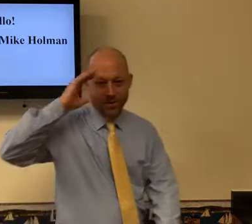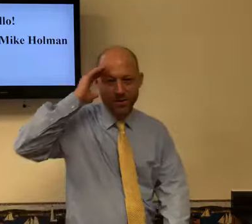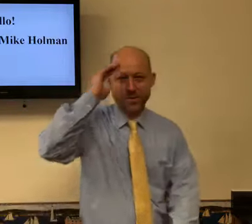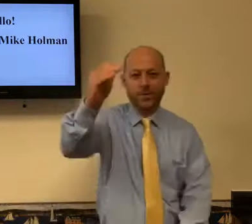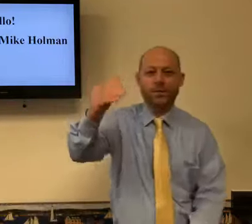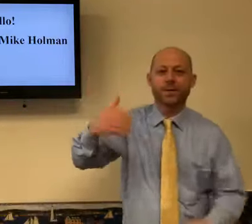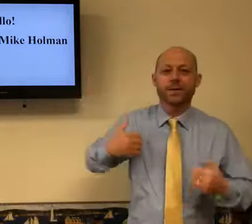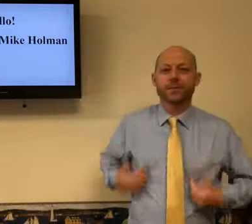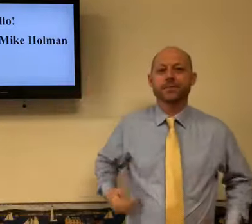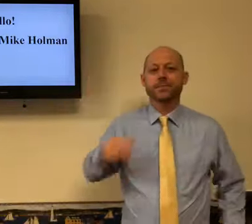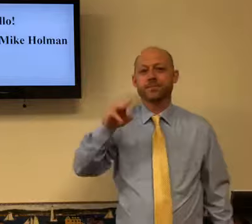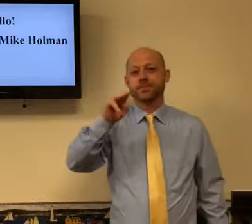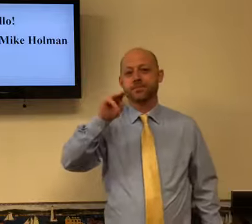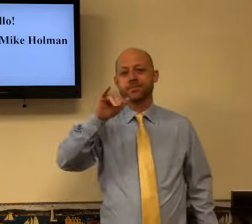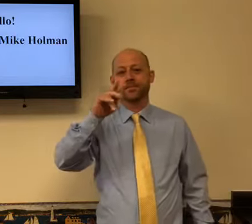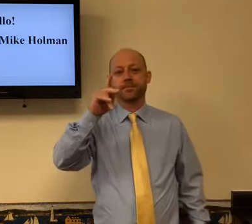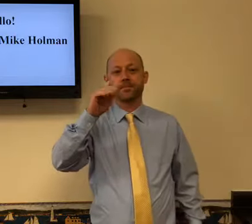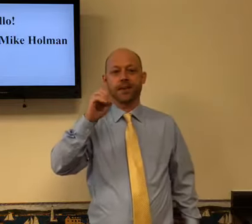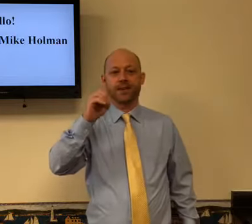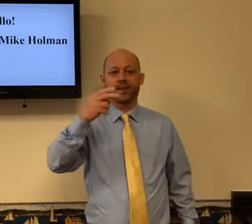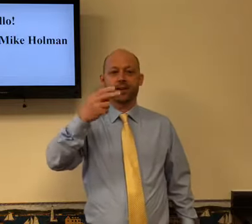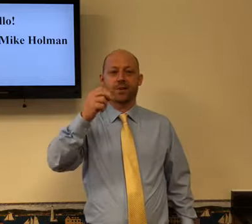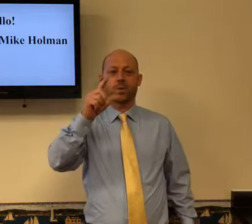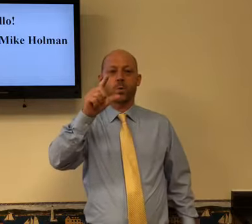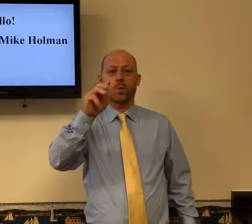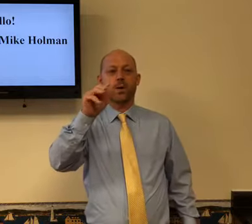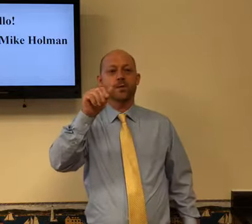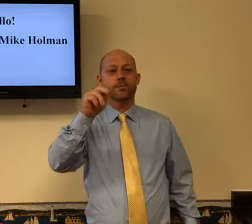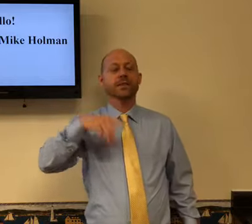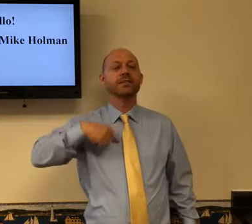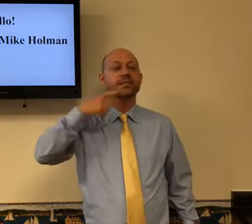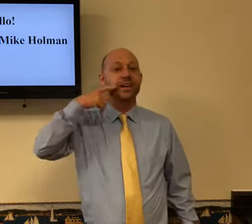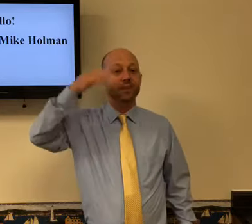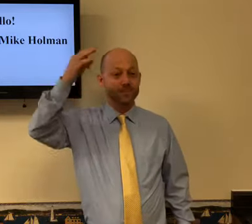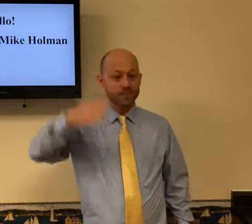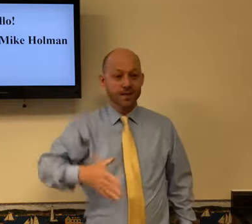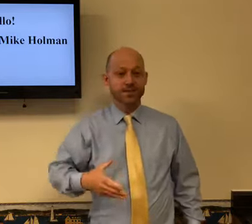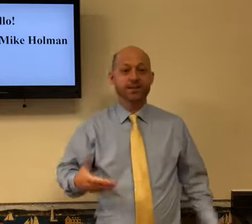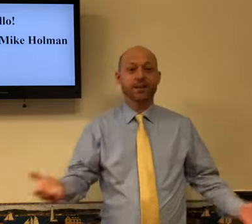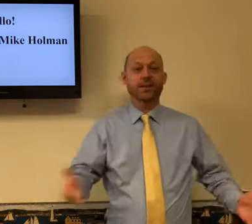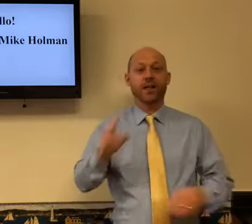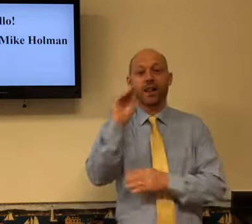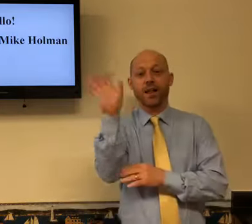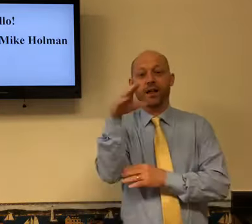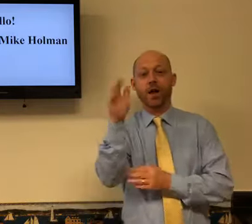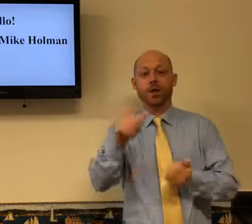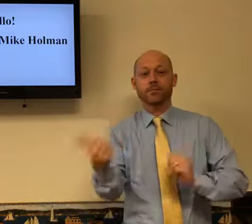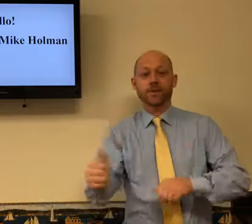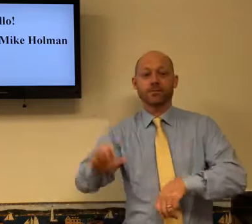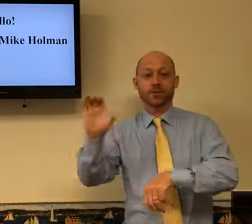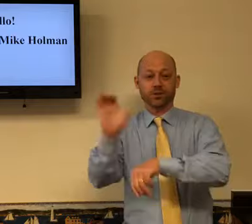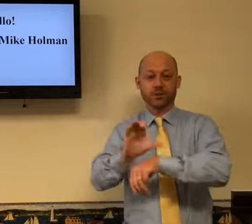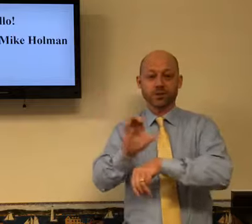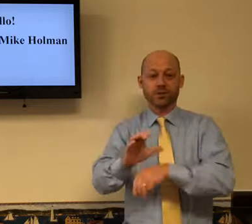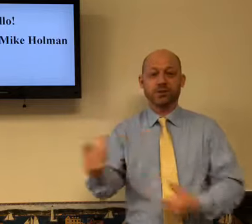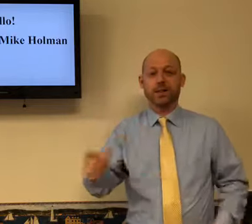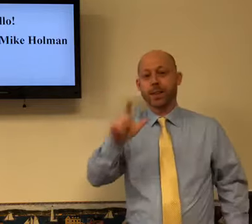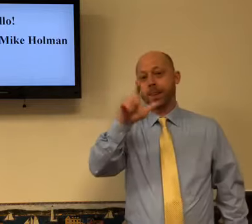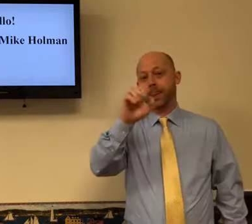Hello, my name is Mike Holman. I'm the deaf pastor here at Lighthouse Baptist Church